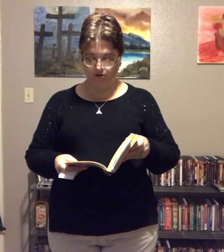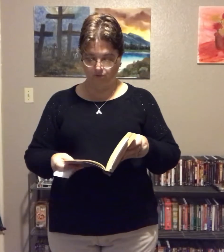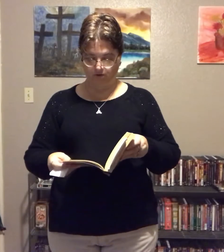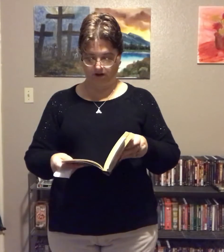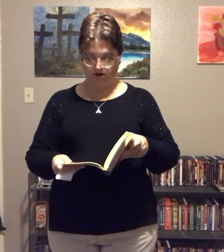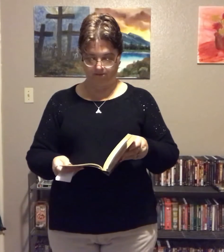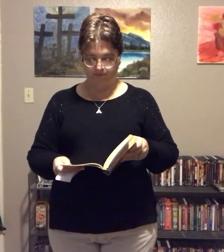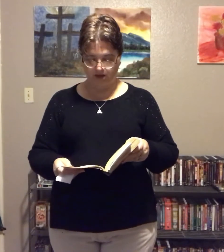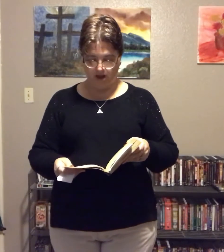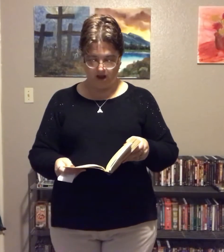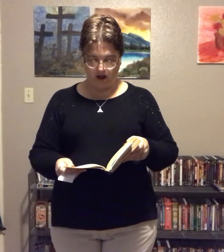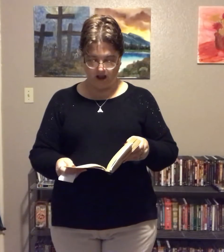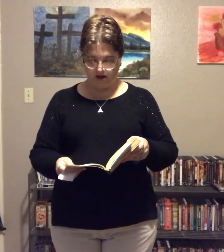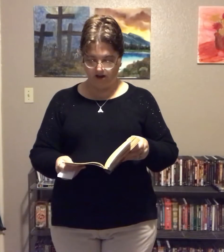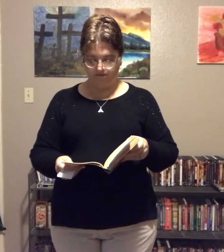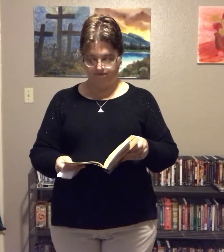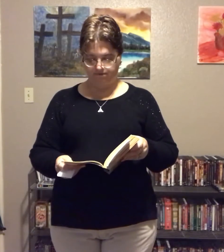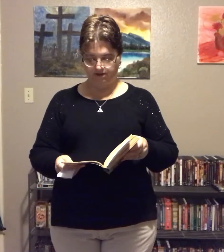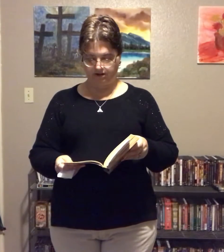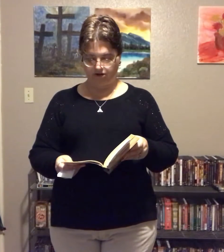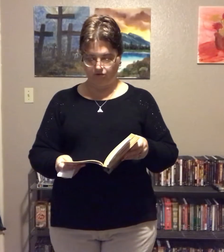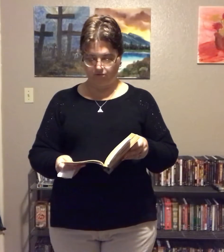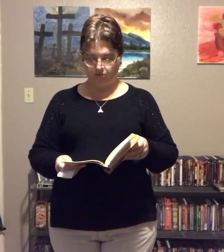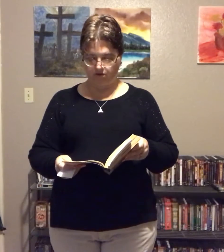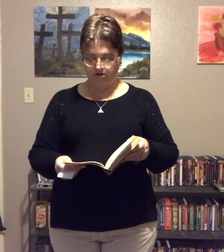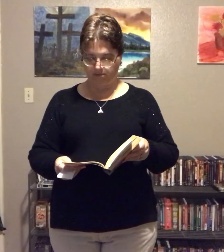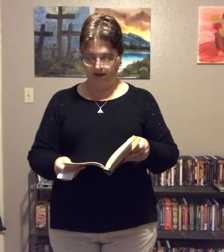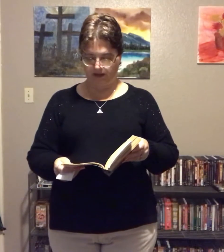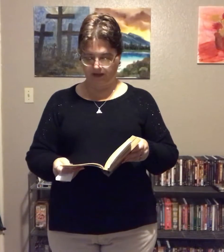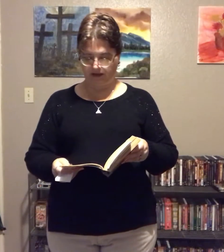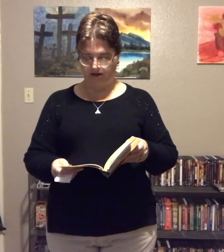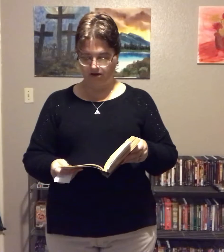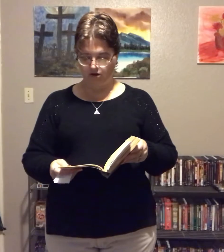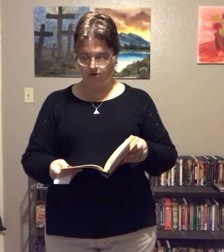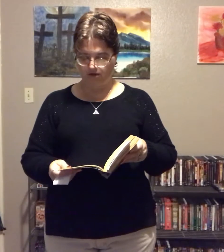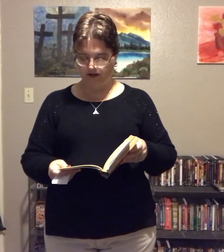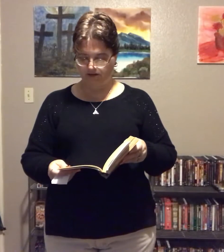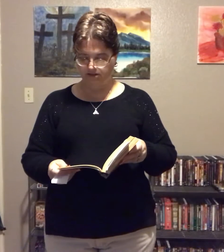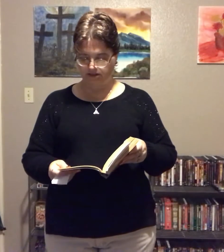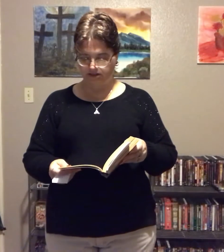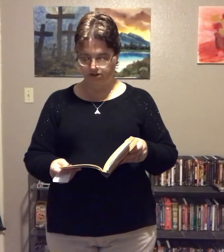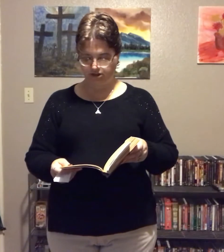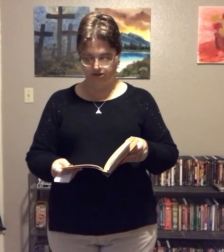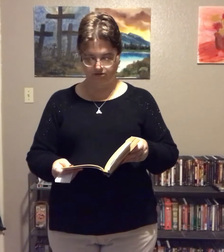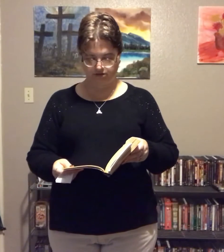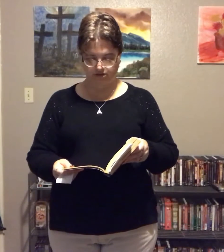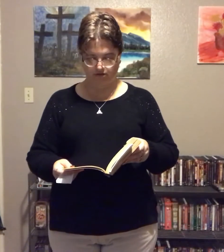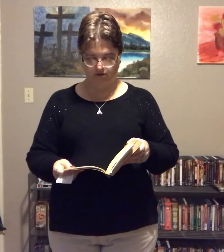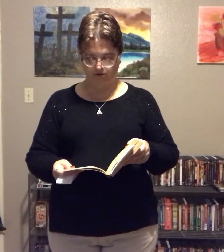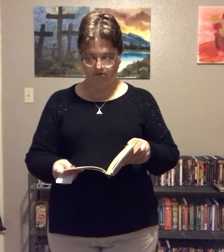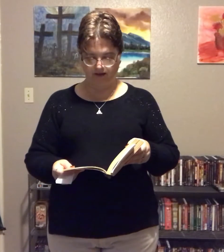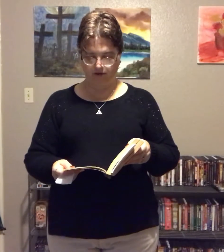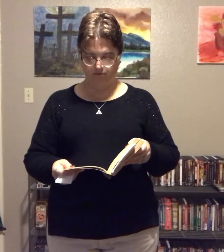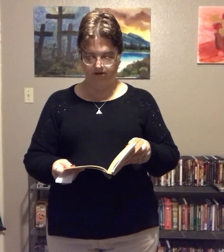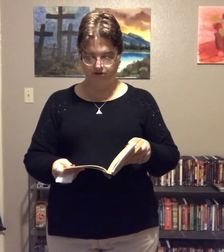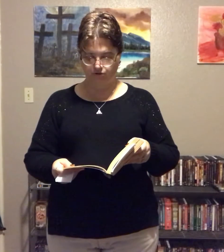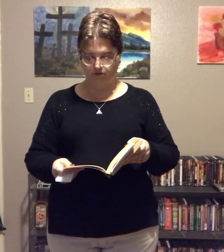going. I love feeling normal in my eating. Going out to lunch and dinner is no longer a battle, but a joy.